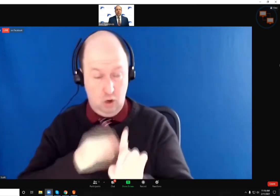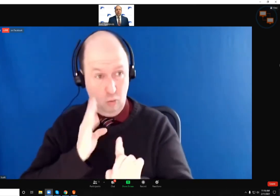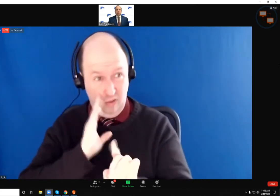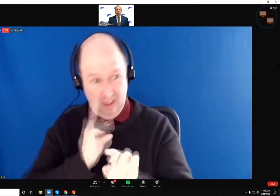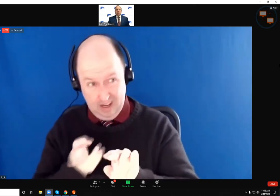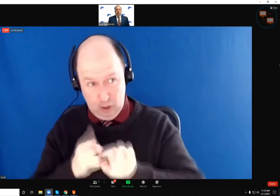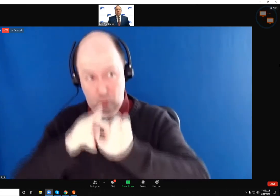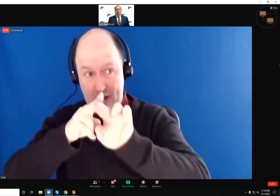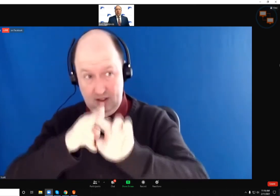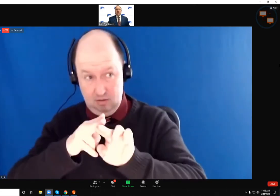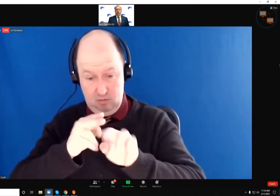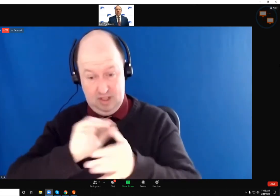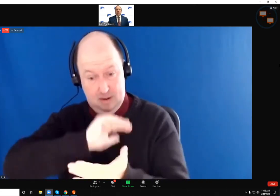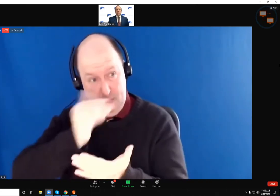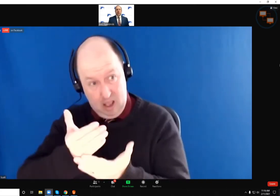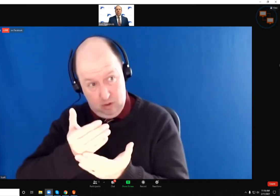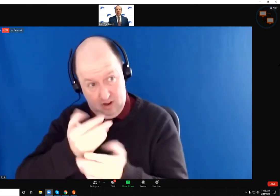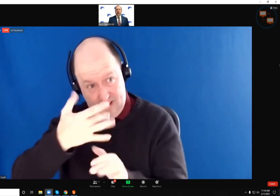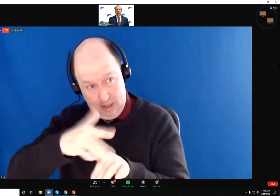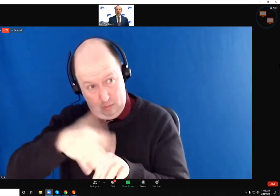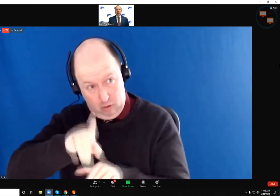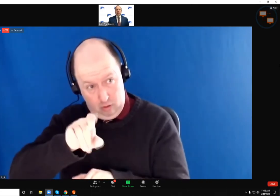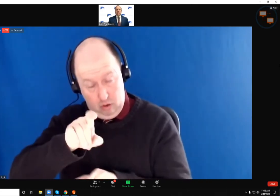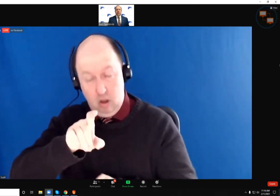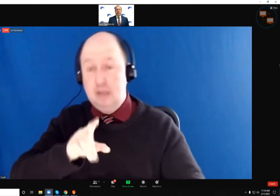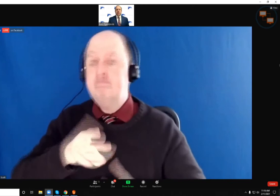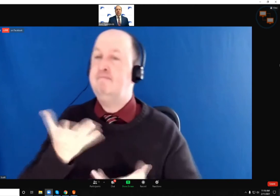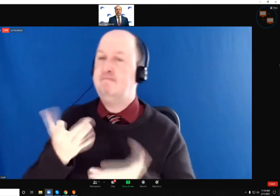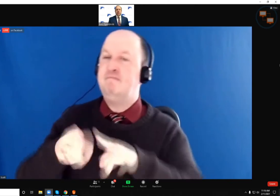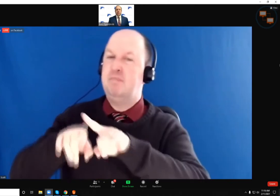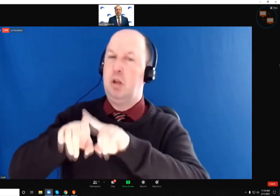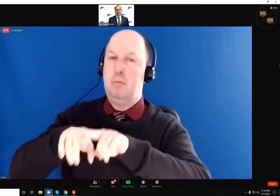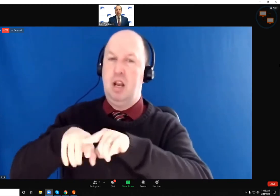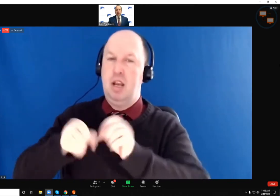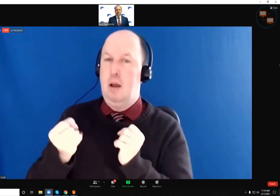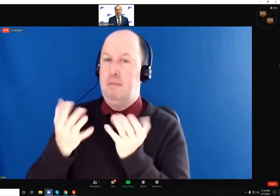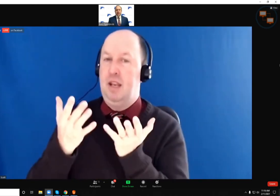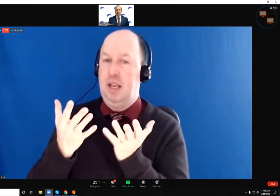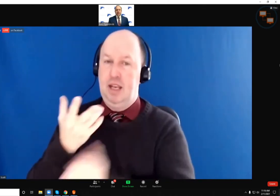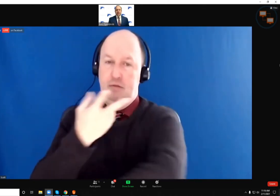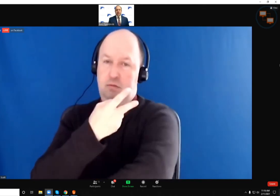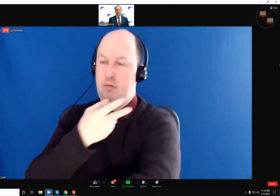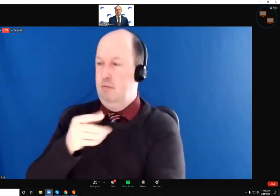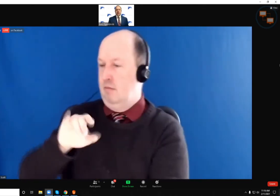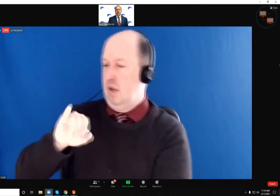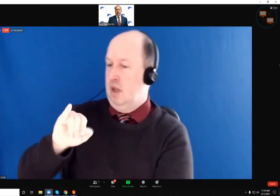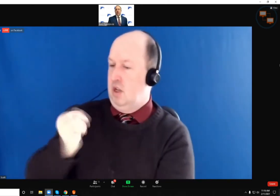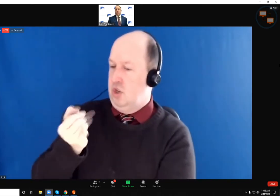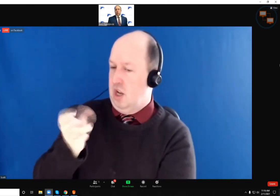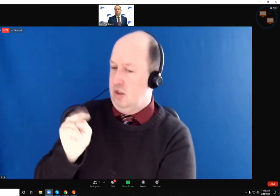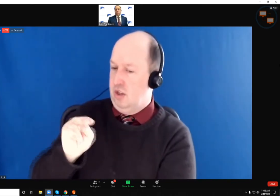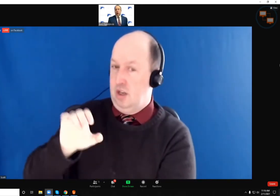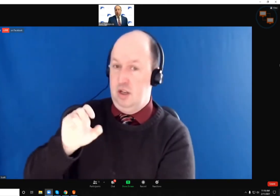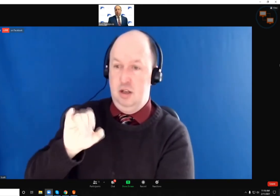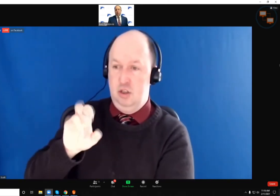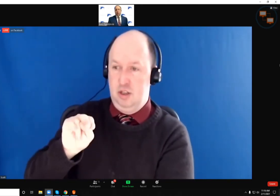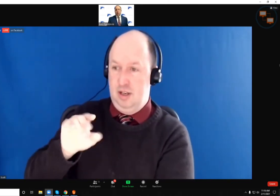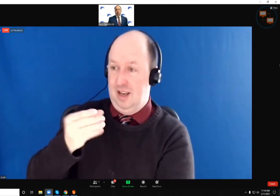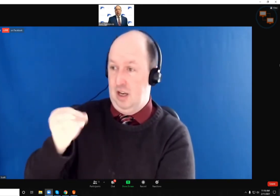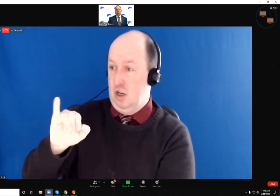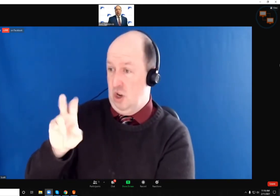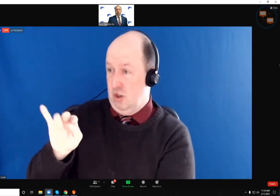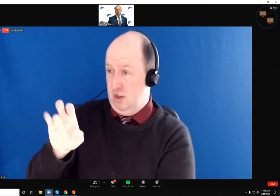here? So depending on the amount of doses that are released by Johnson & Johnson, that is going to help.